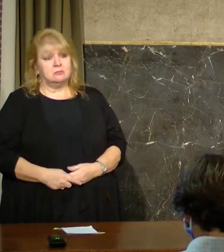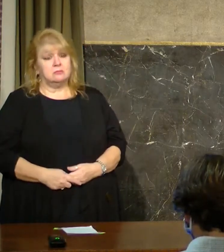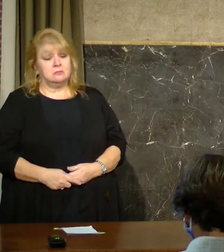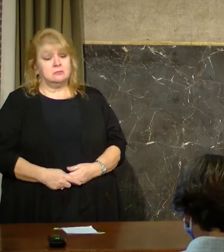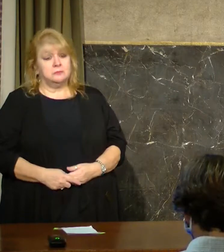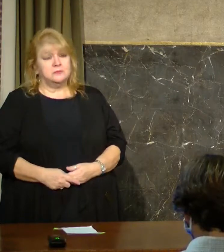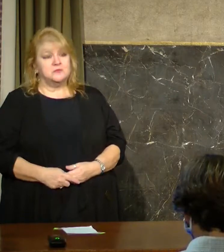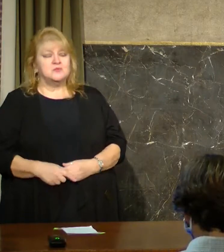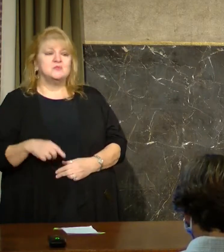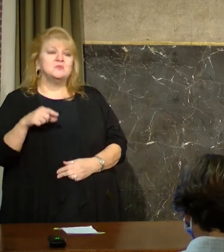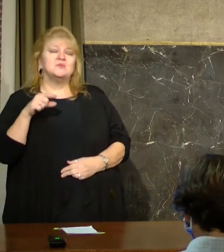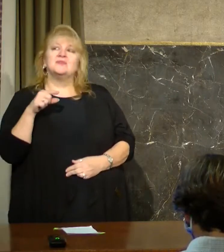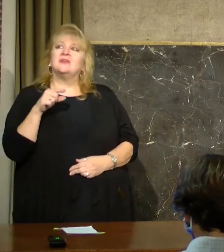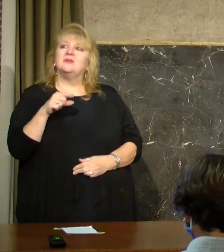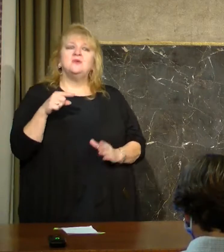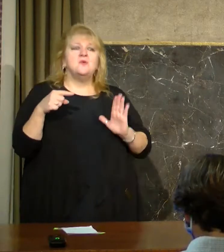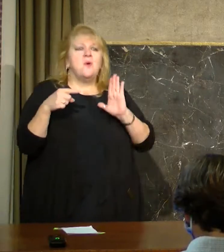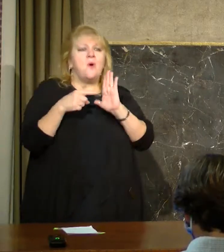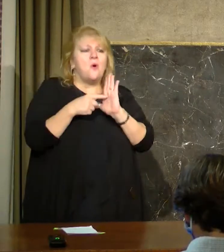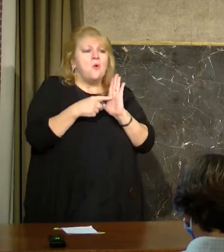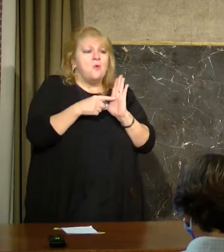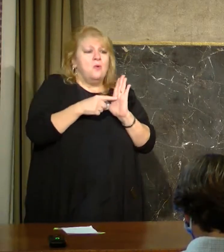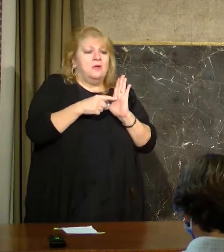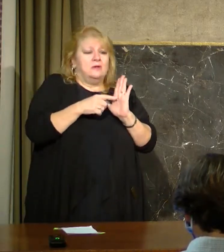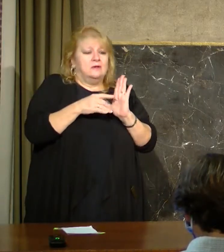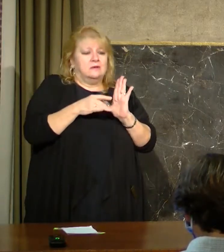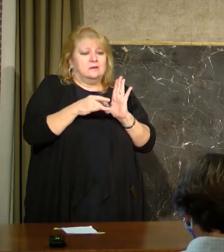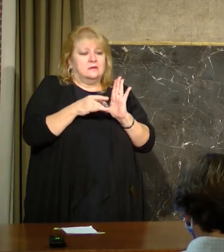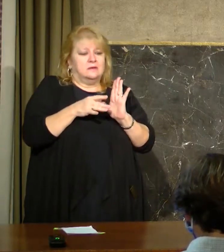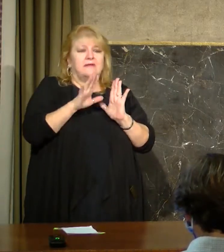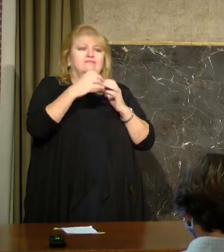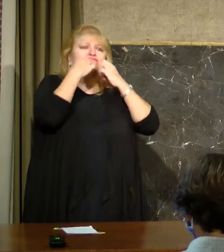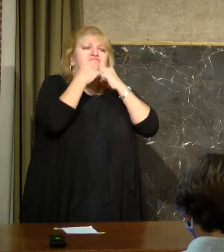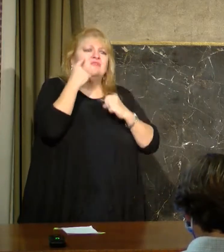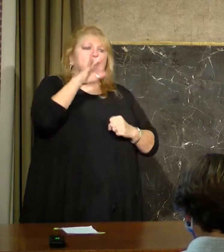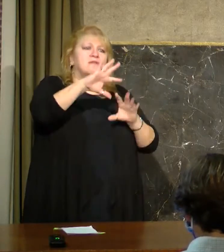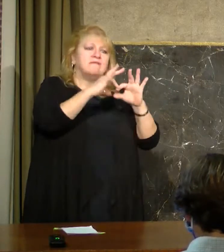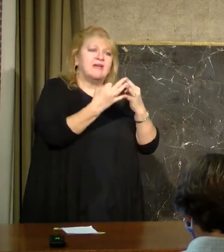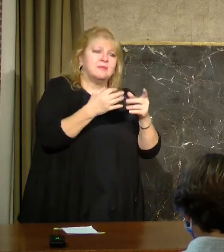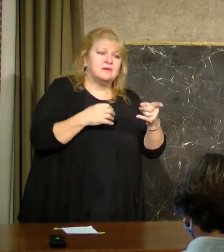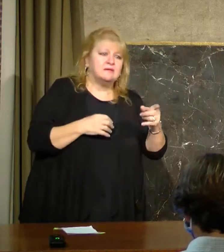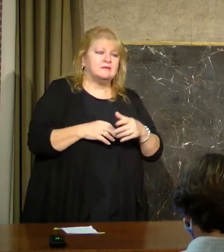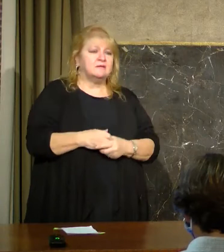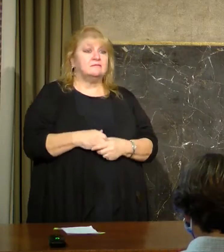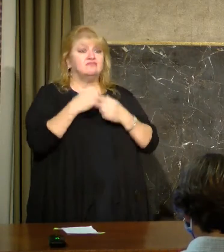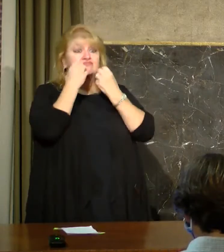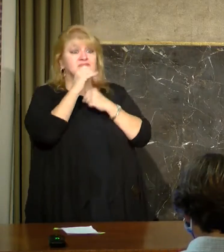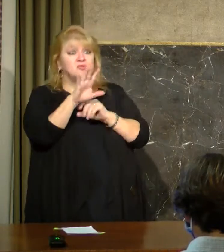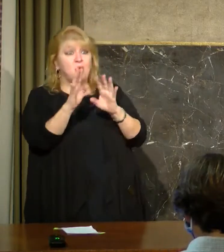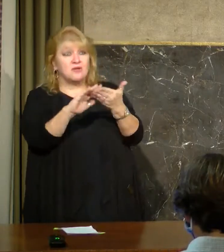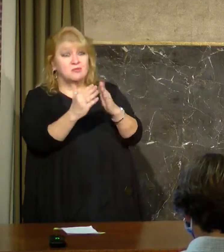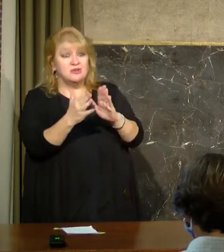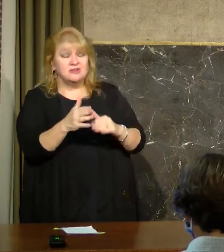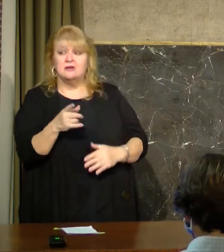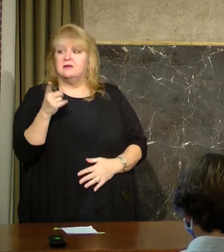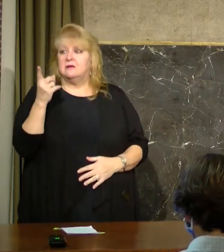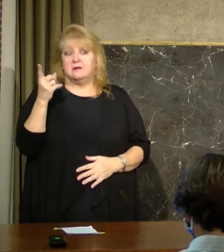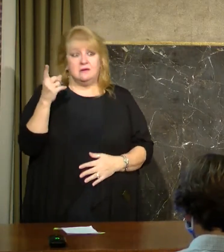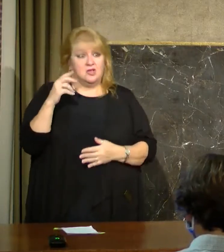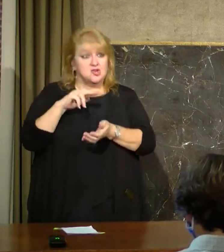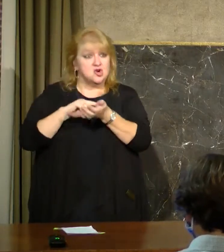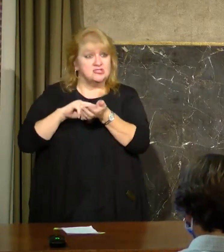You owe it to your family. You owe it to the community. You owe it to those health care workers.